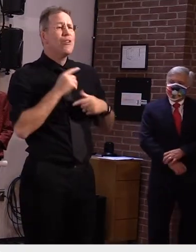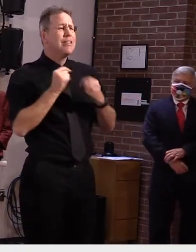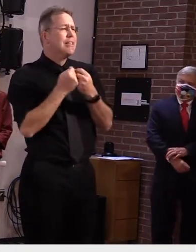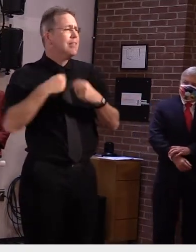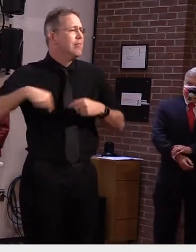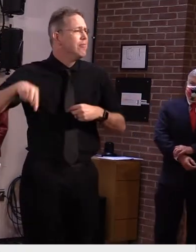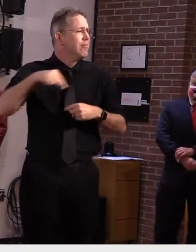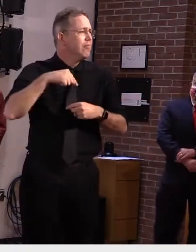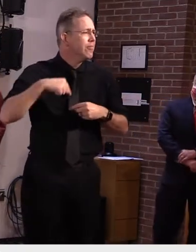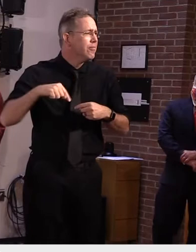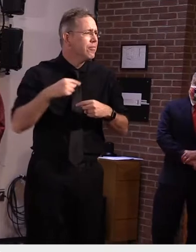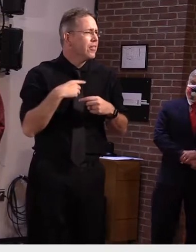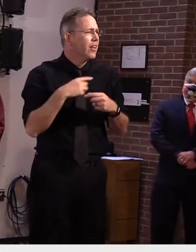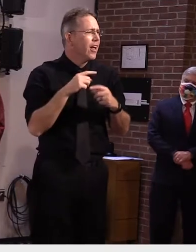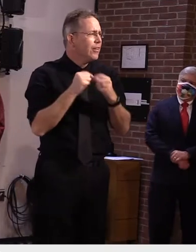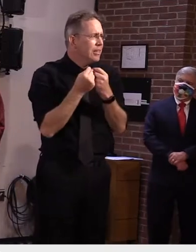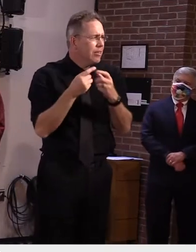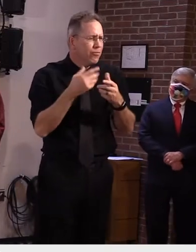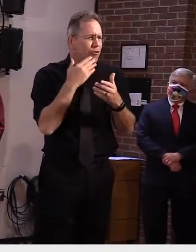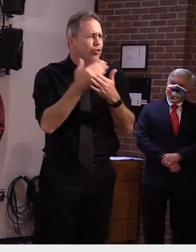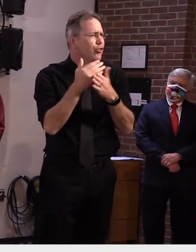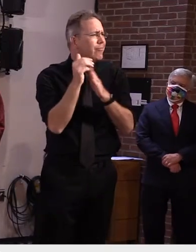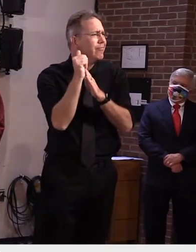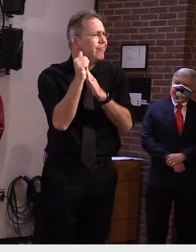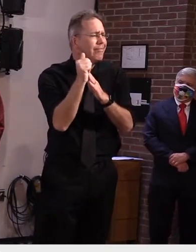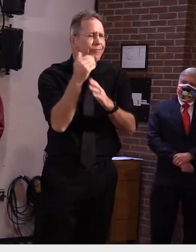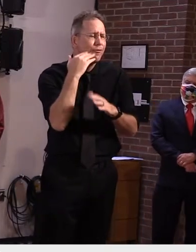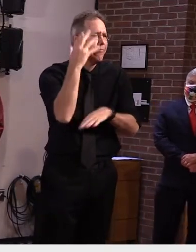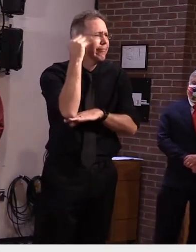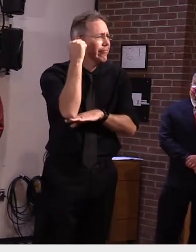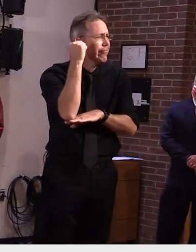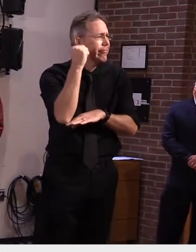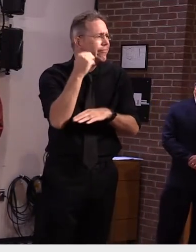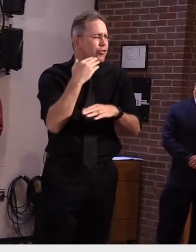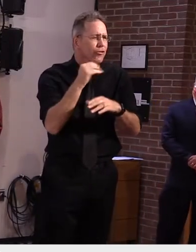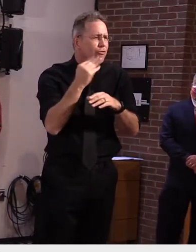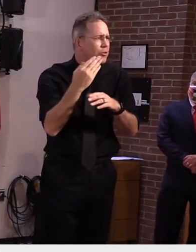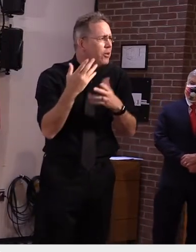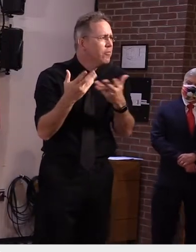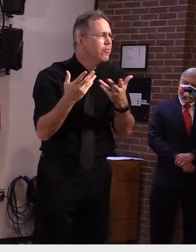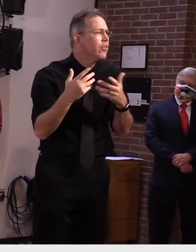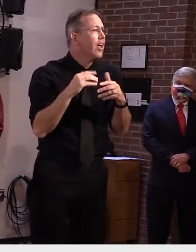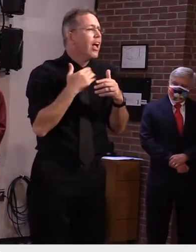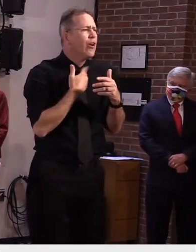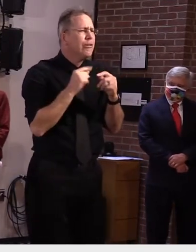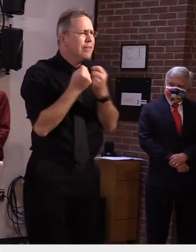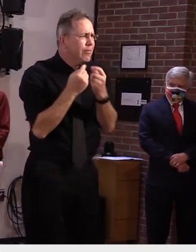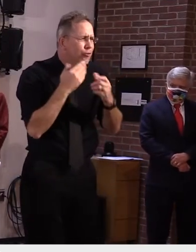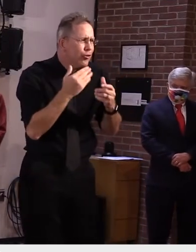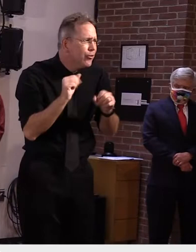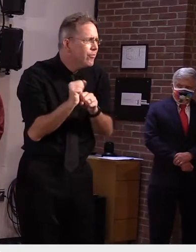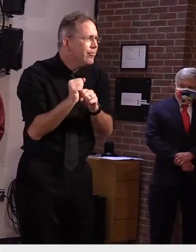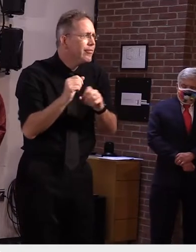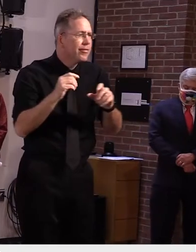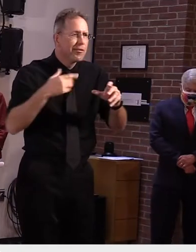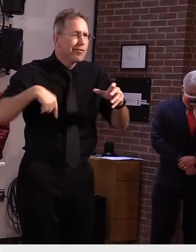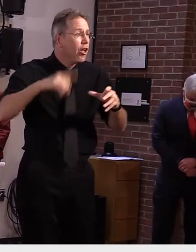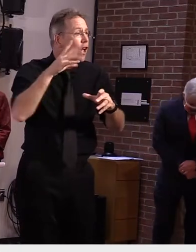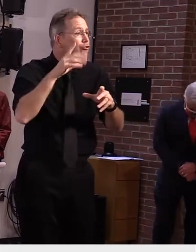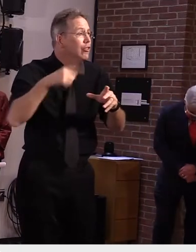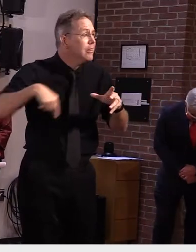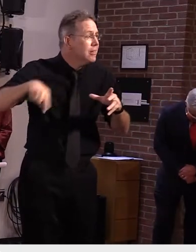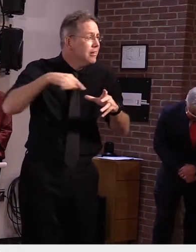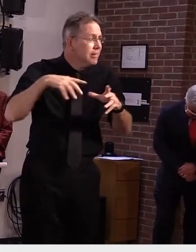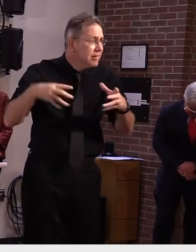leaders in the country in terms of capacity throughout from the beginning we prepared for this prepared for the worst